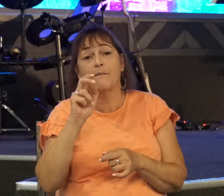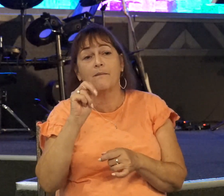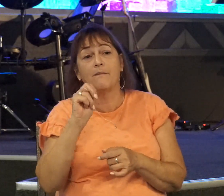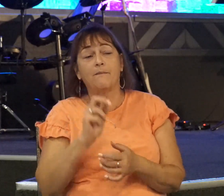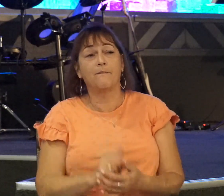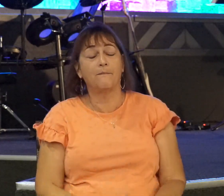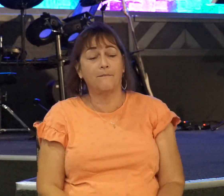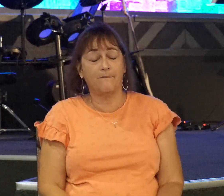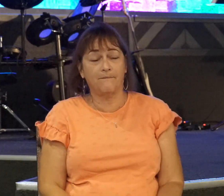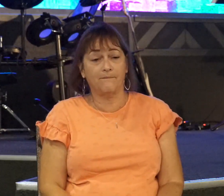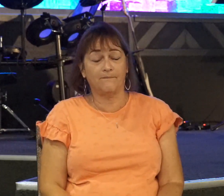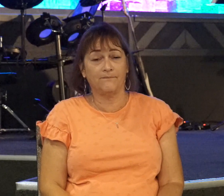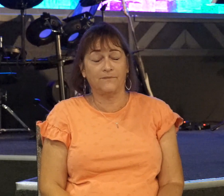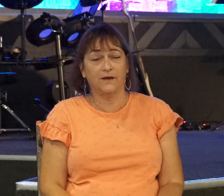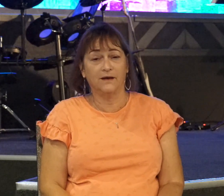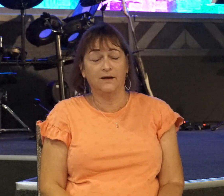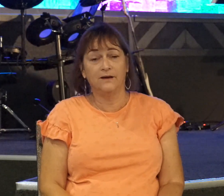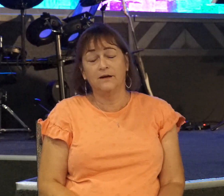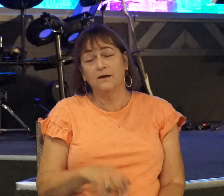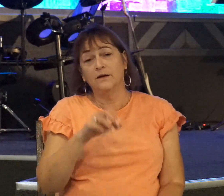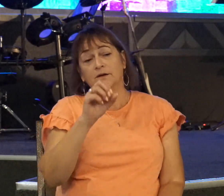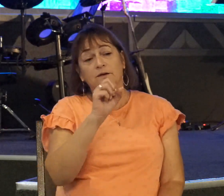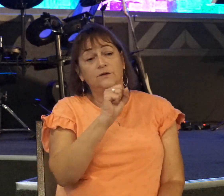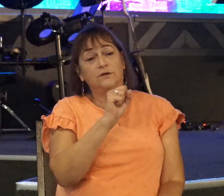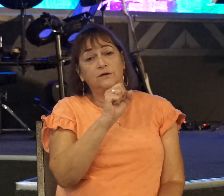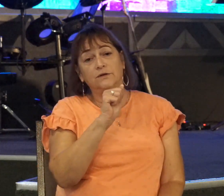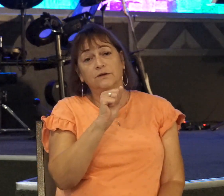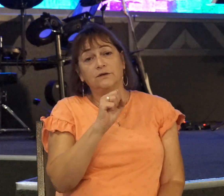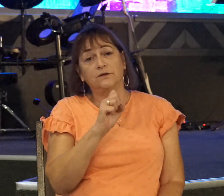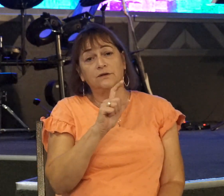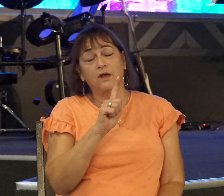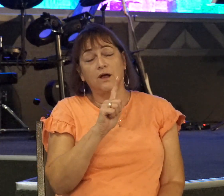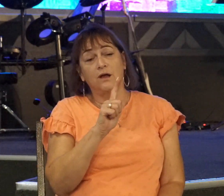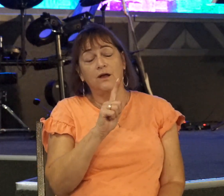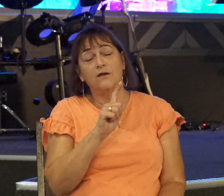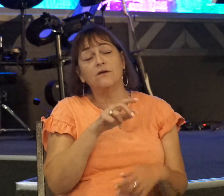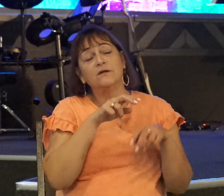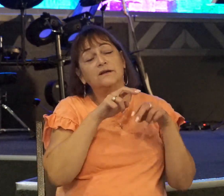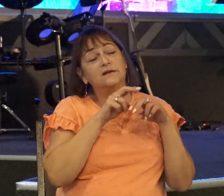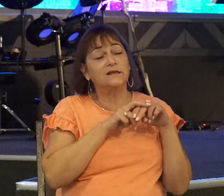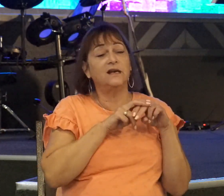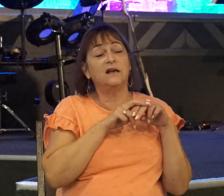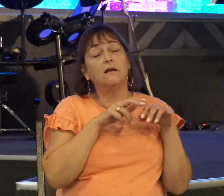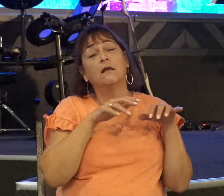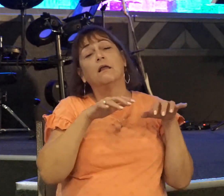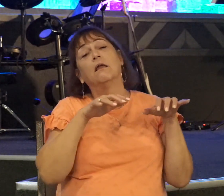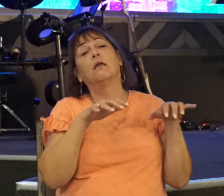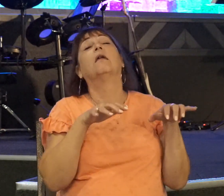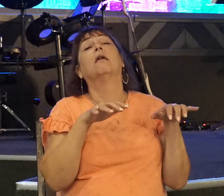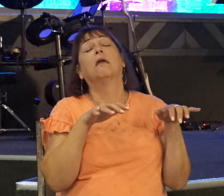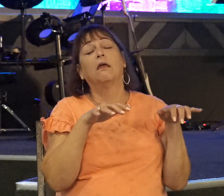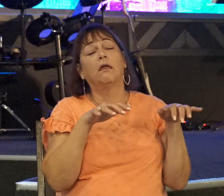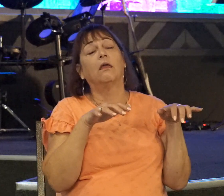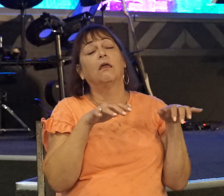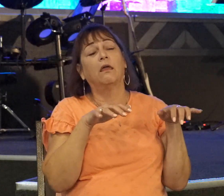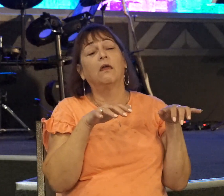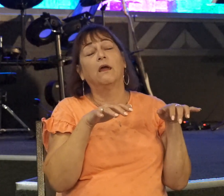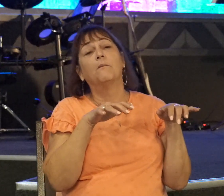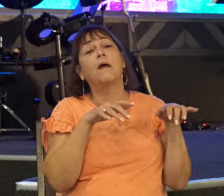So, there's Saul, right? Saul and his men, they're sitting in Gibeah, kicking back. This was about a mile and a half from